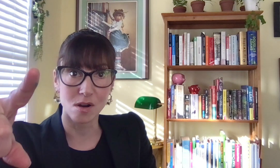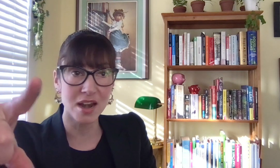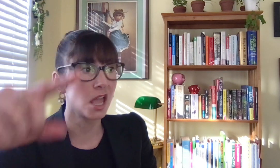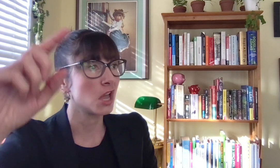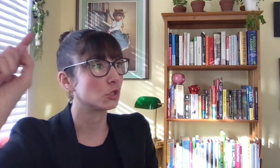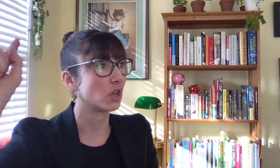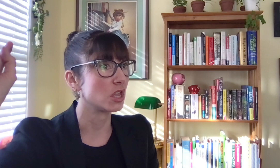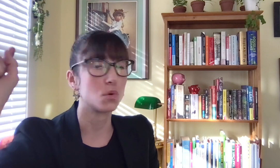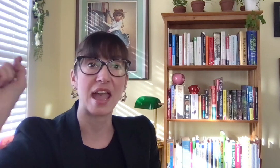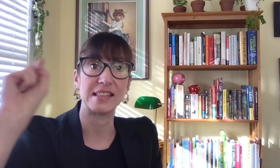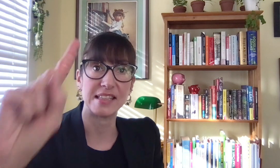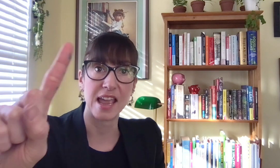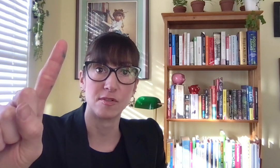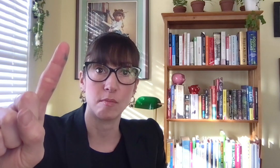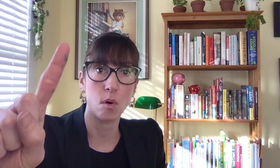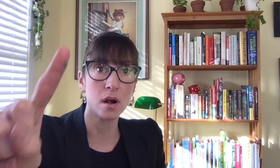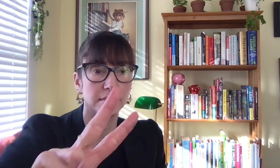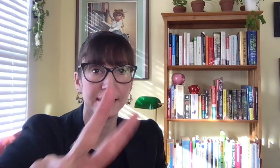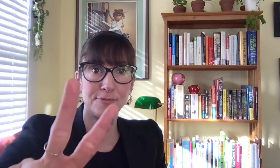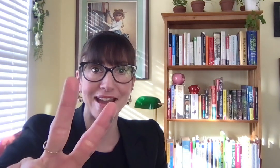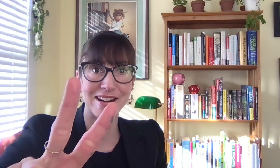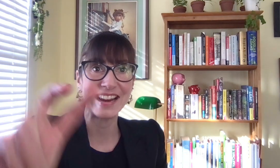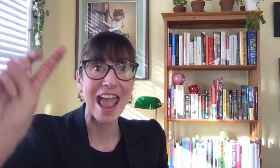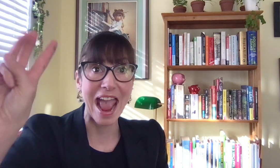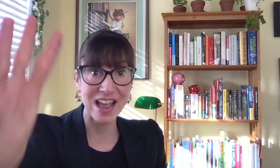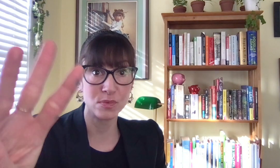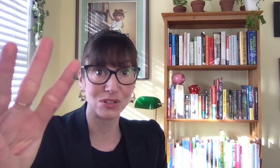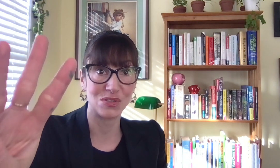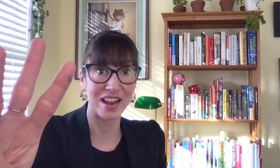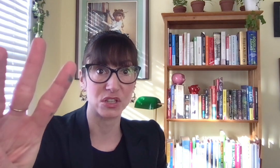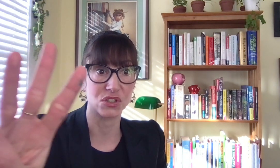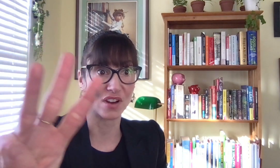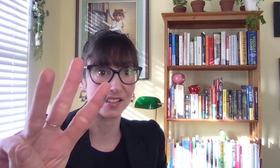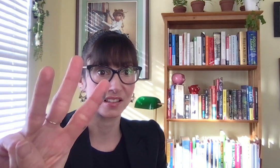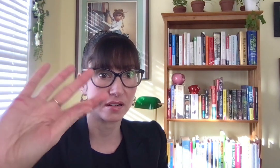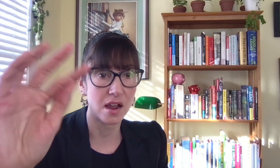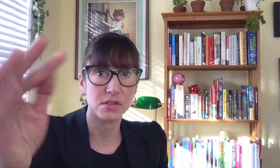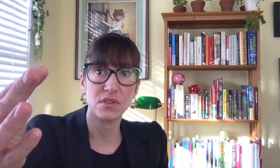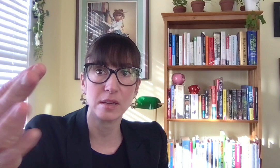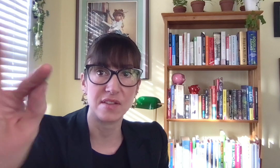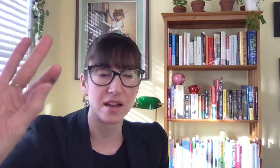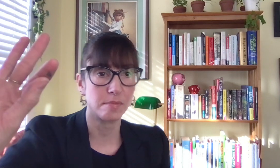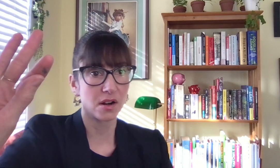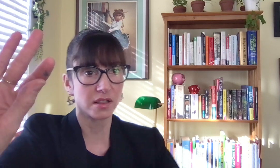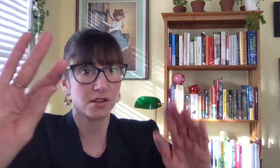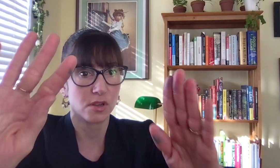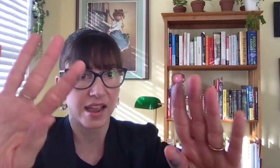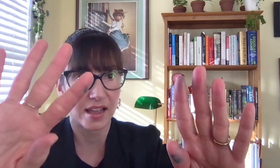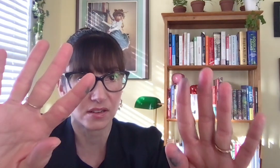your money so that you can save more, live better, and reduce financial stress. I was filling my fountain pen earlier, so my hands are